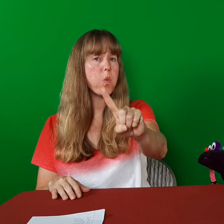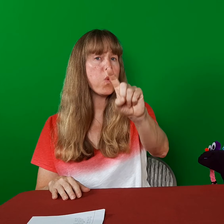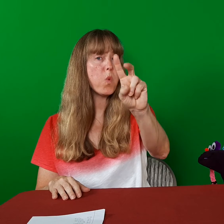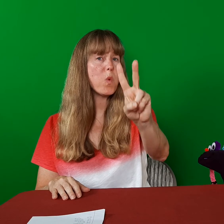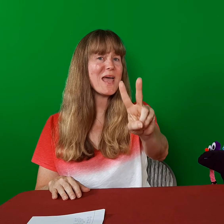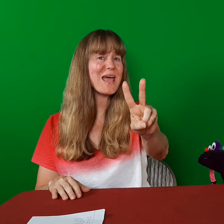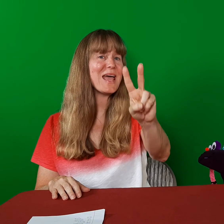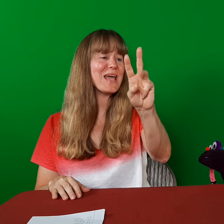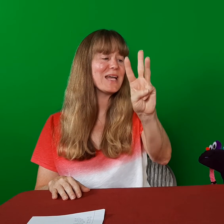Wig.